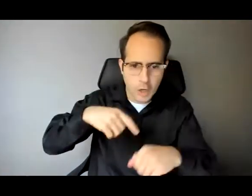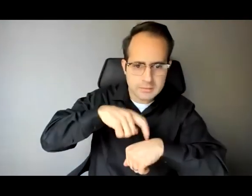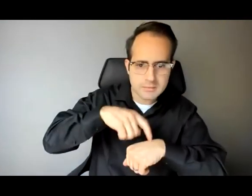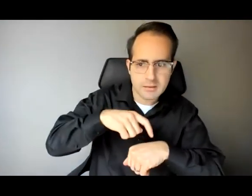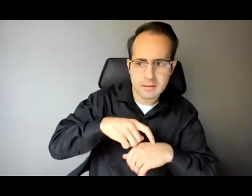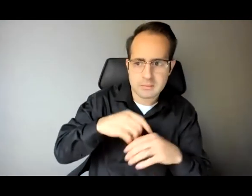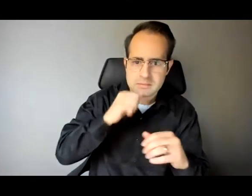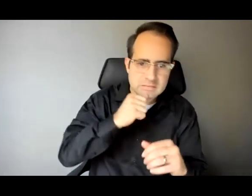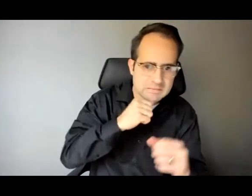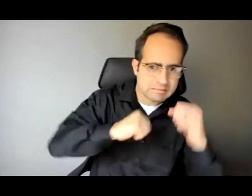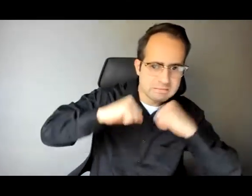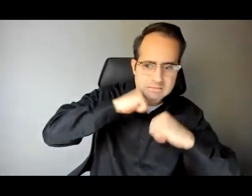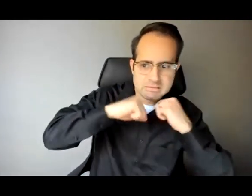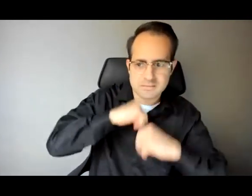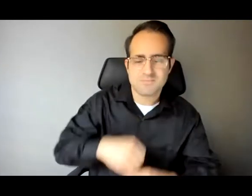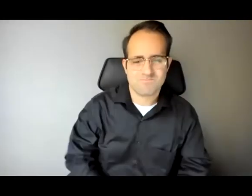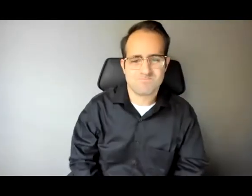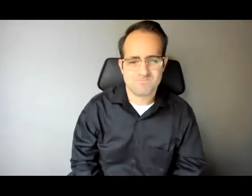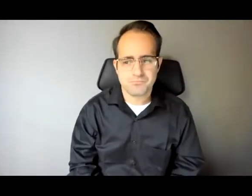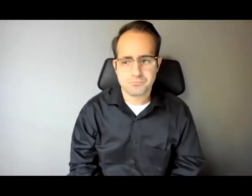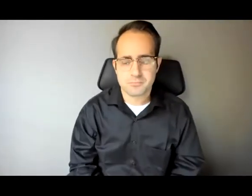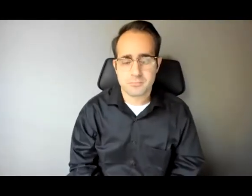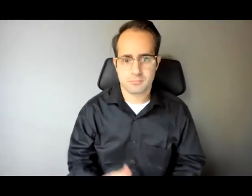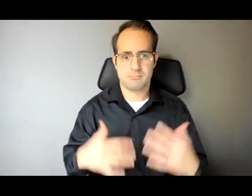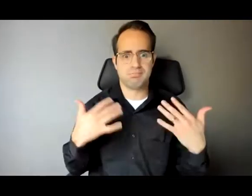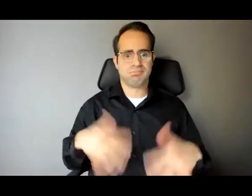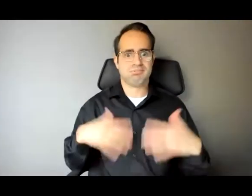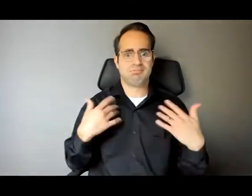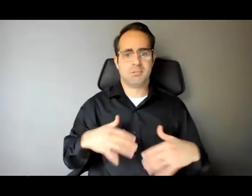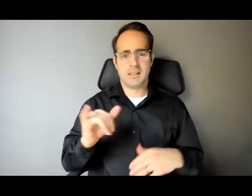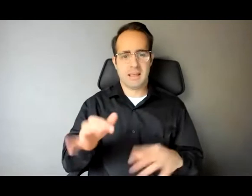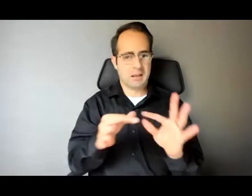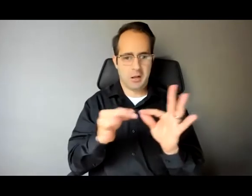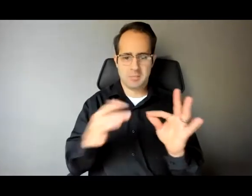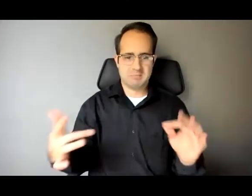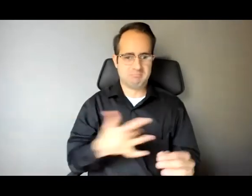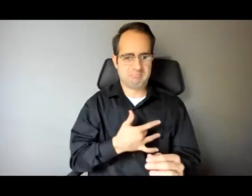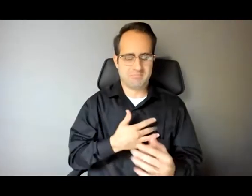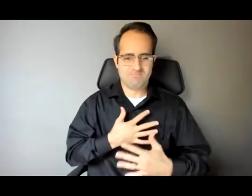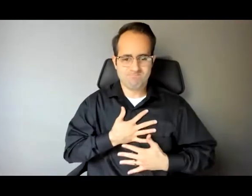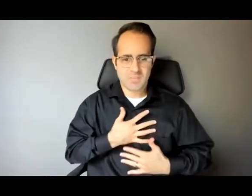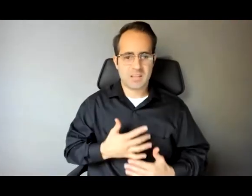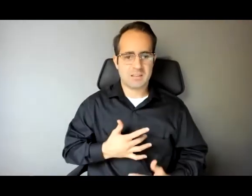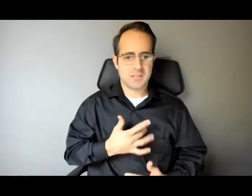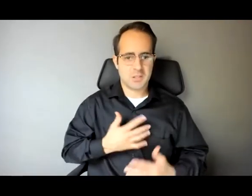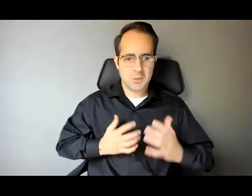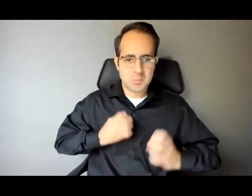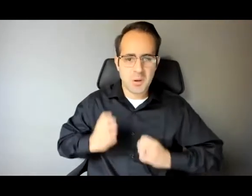Wow I don't know about others in the audience but you got me in the feels with that comment I mean that response you really do